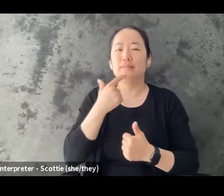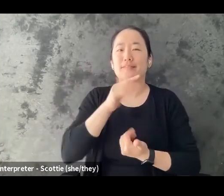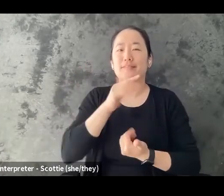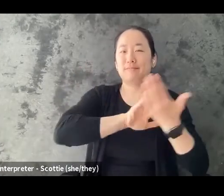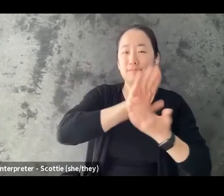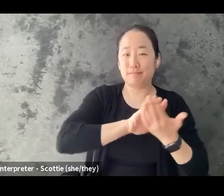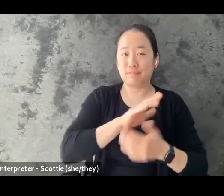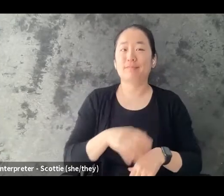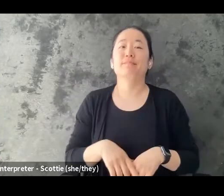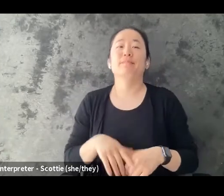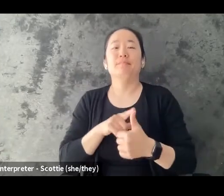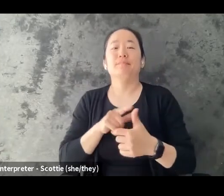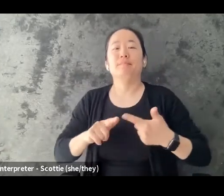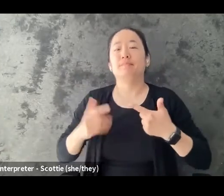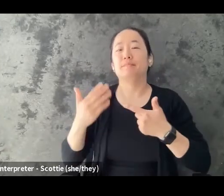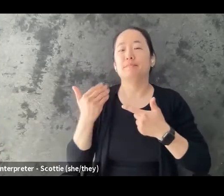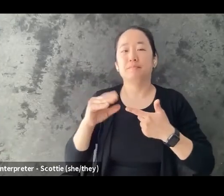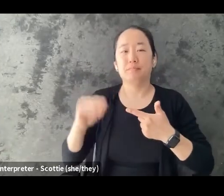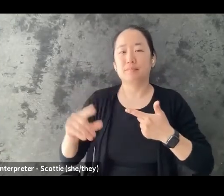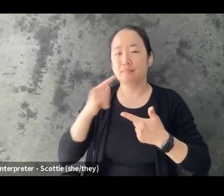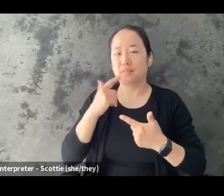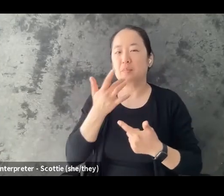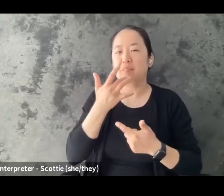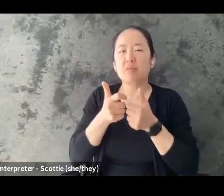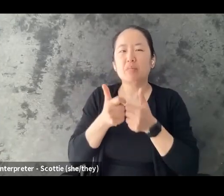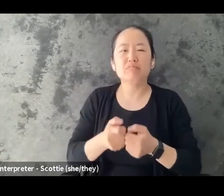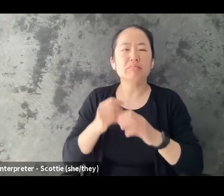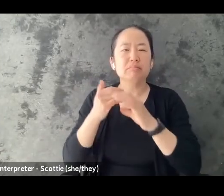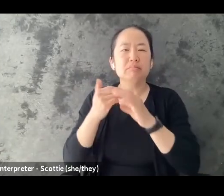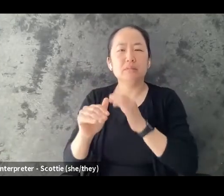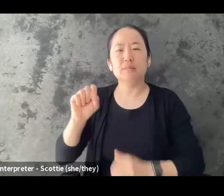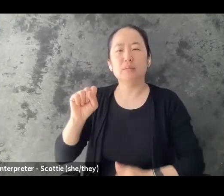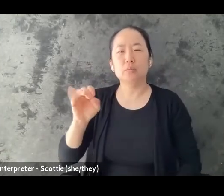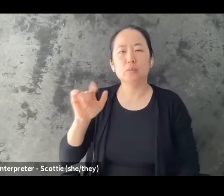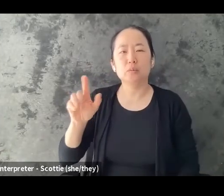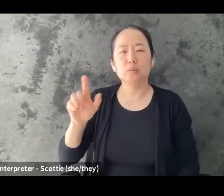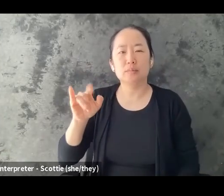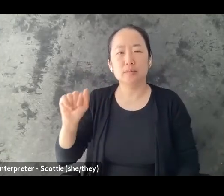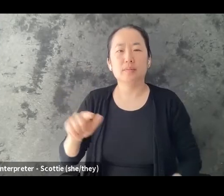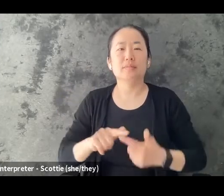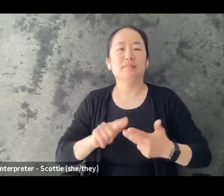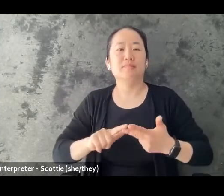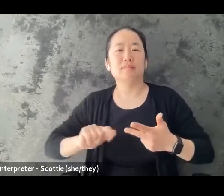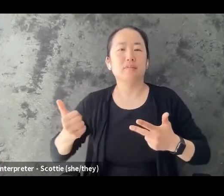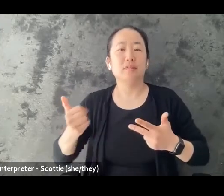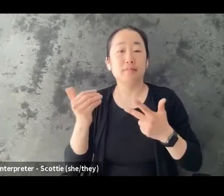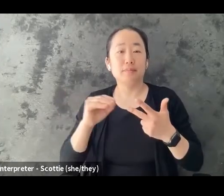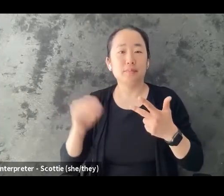15% said via text, email, social media. And then another 15% said with a handwritten or typed